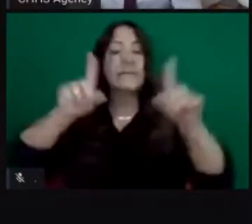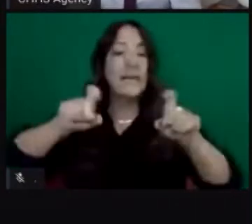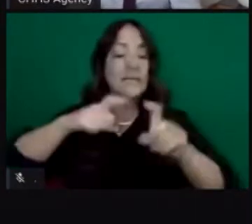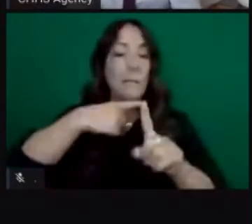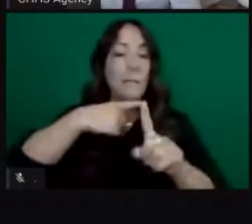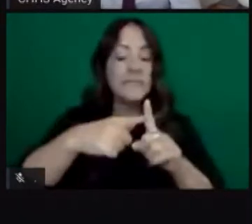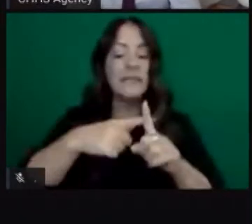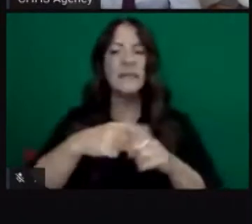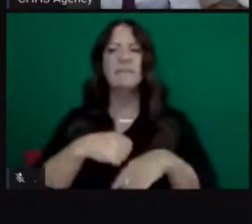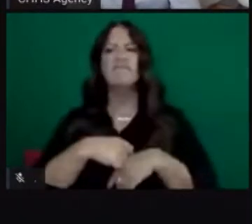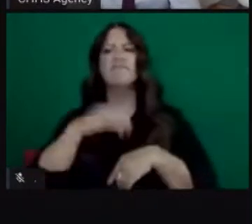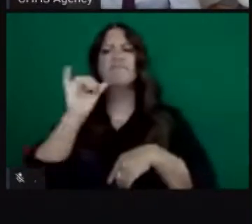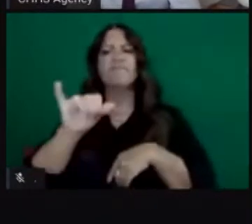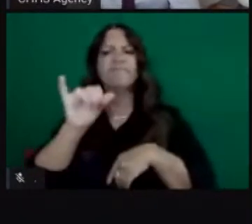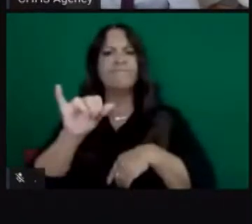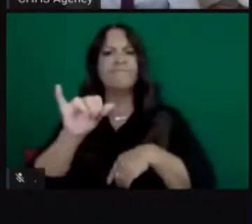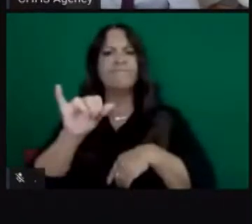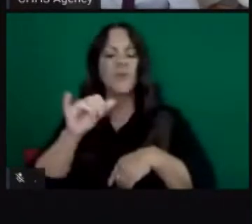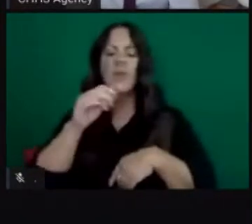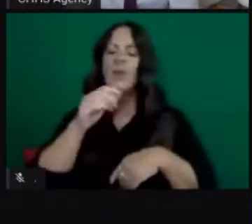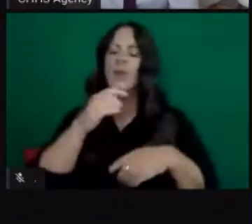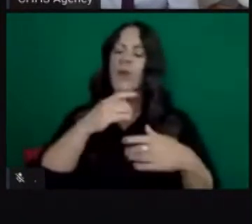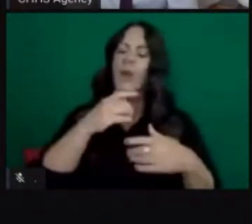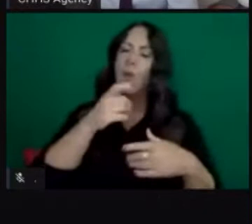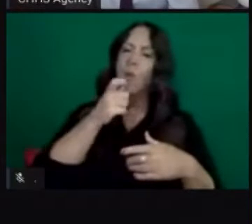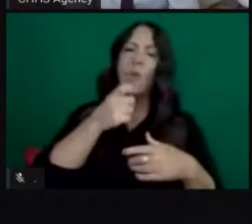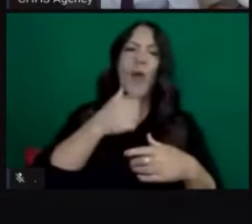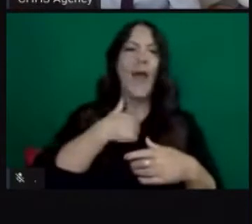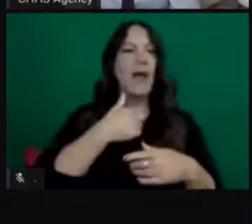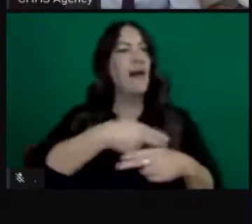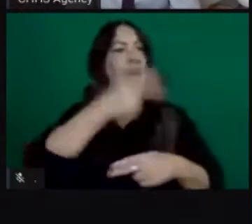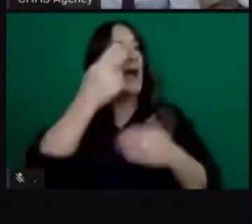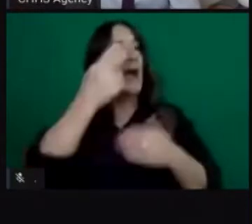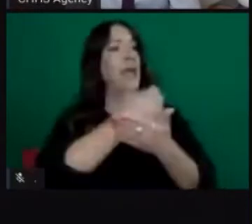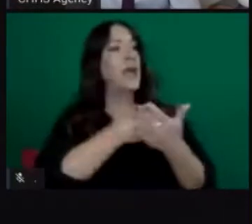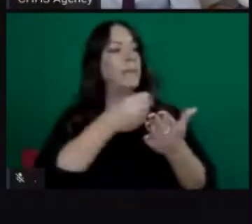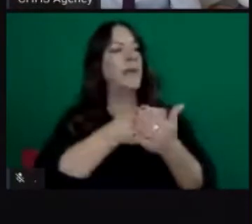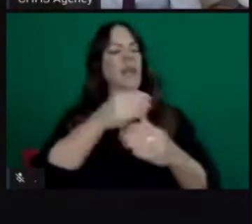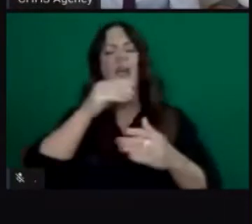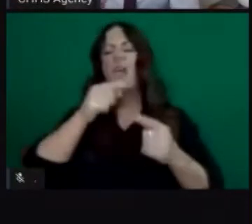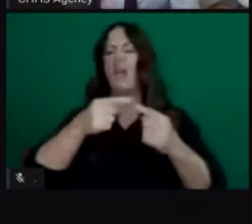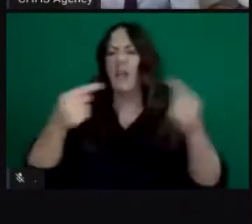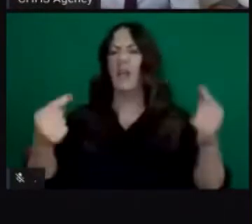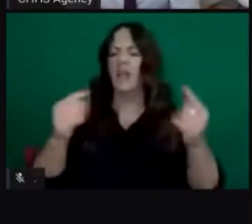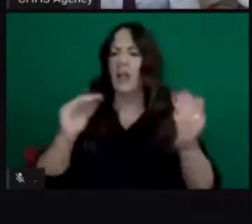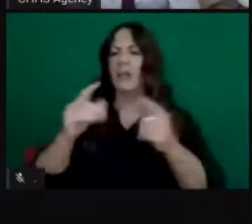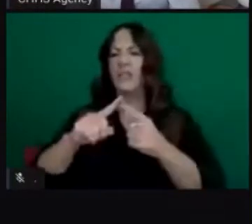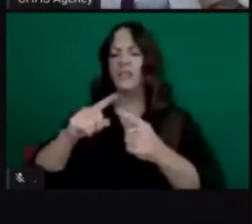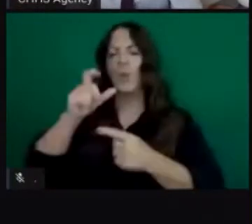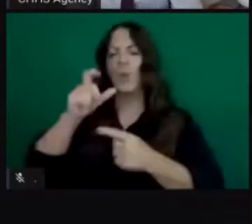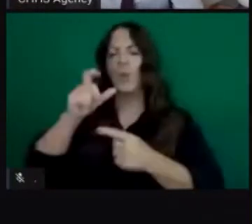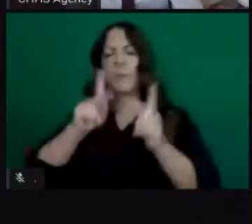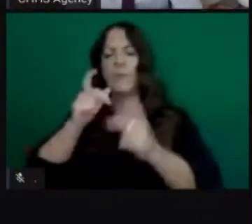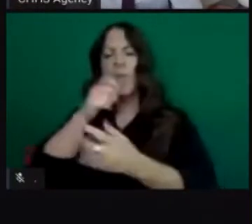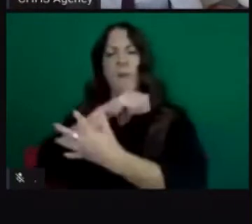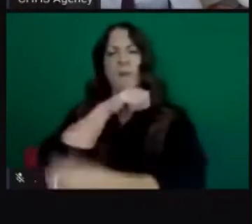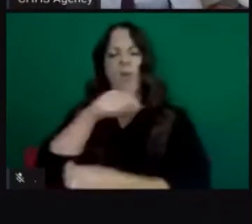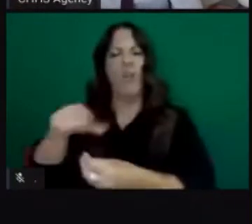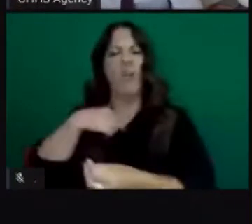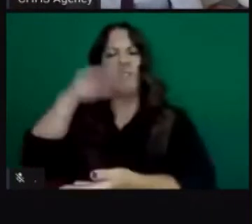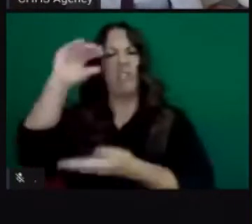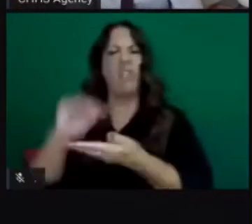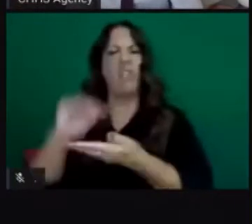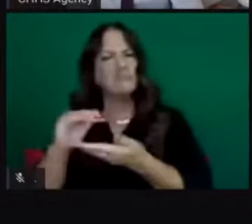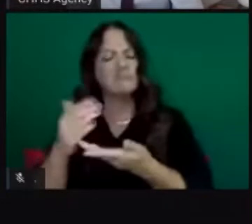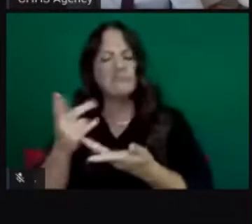some of the higher income communities in a county versus the lower income communities and then using those comparisons to